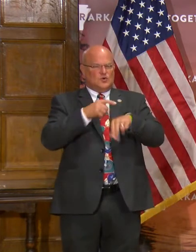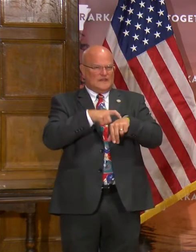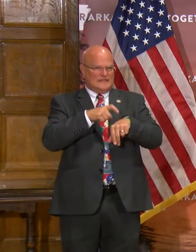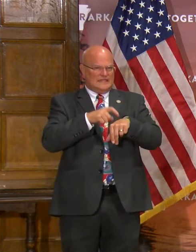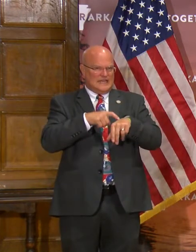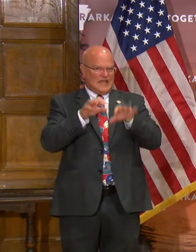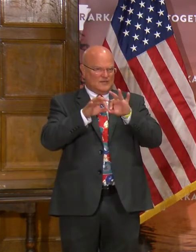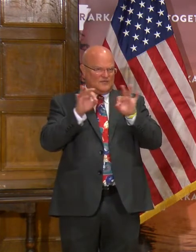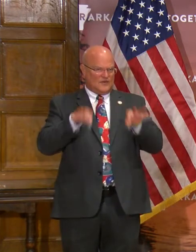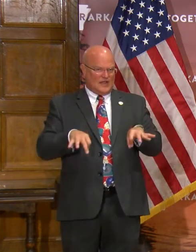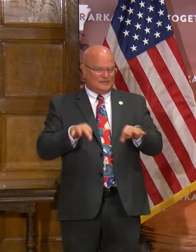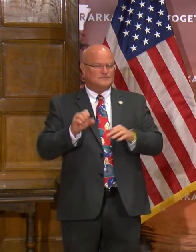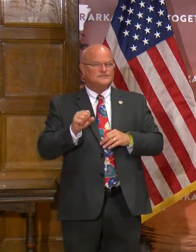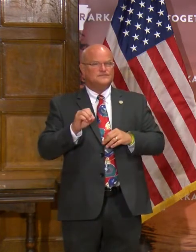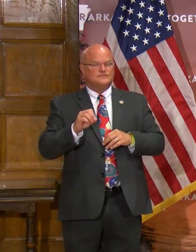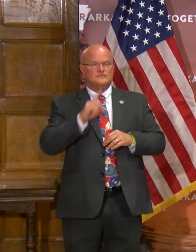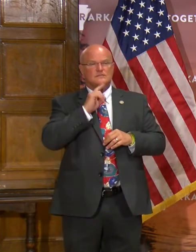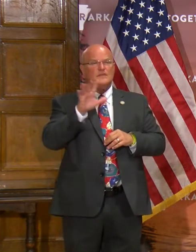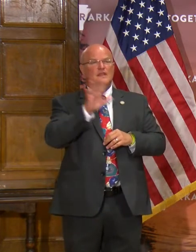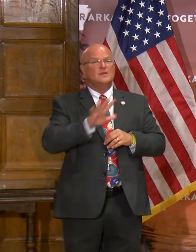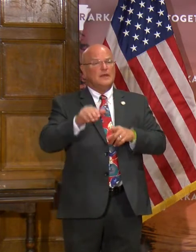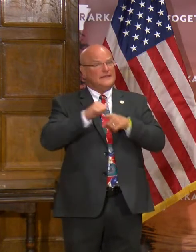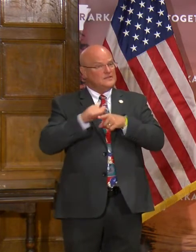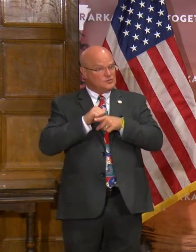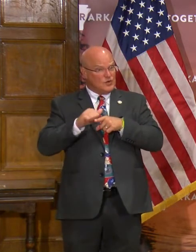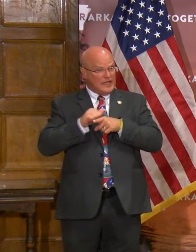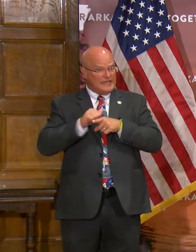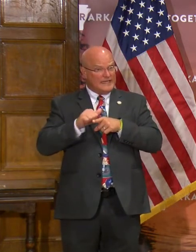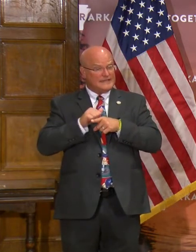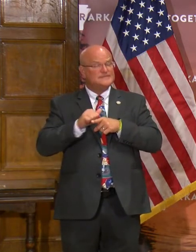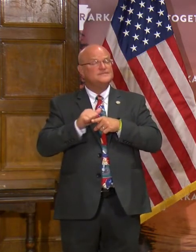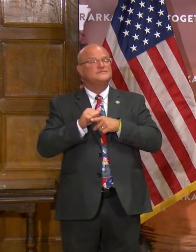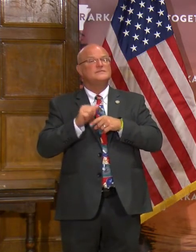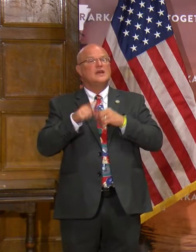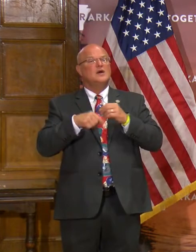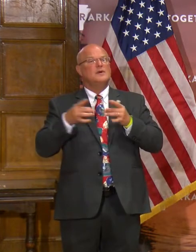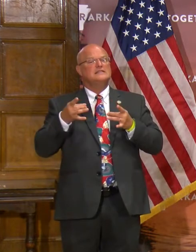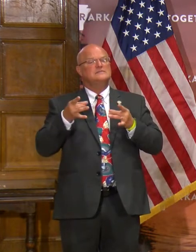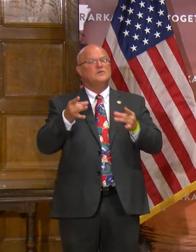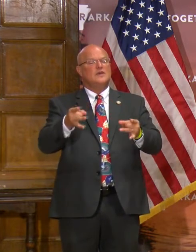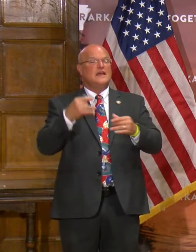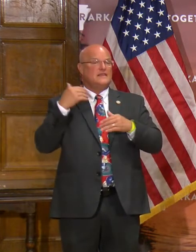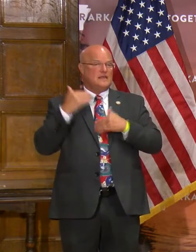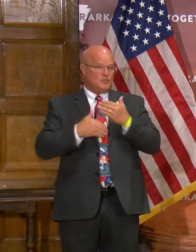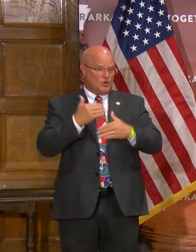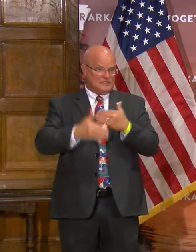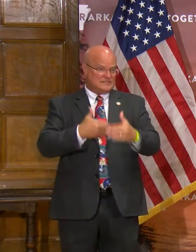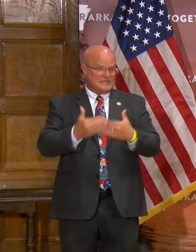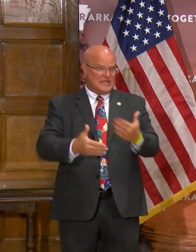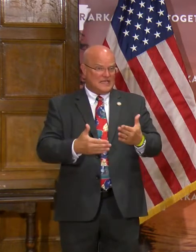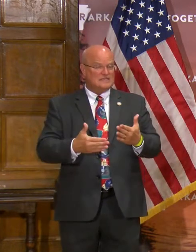timeframe. So it's about the training. It is about smoothing out that process.